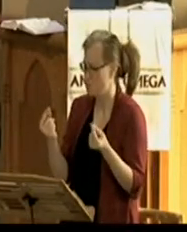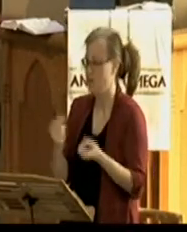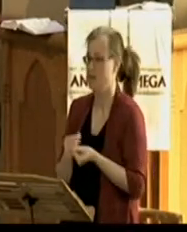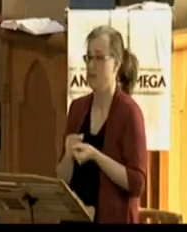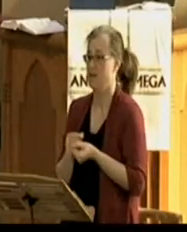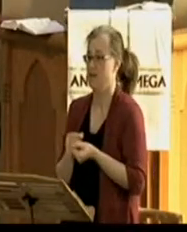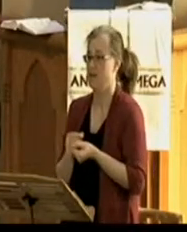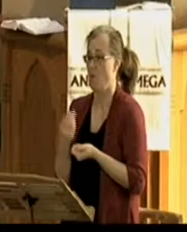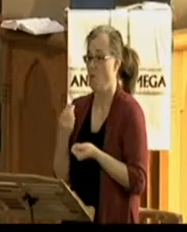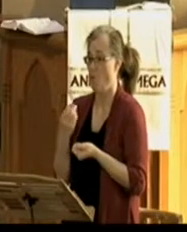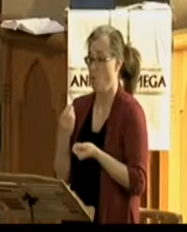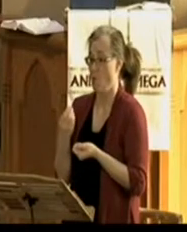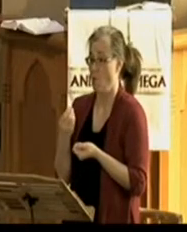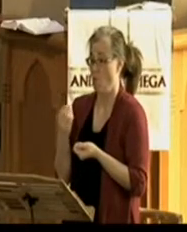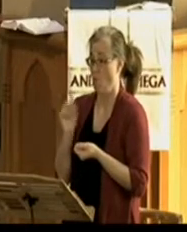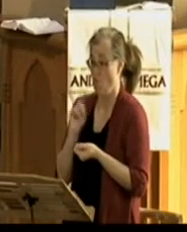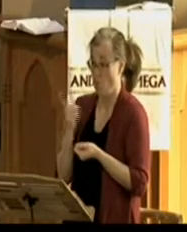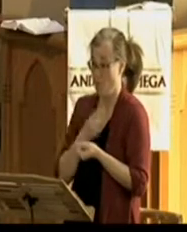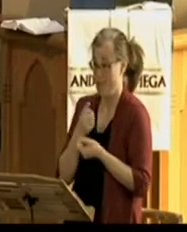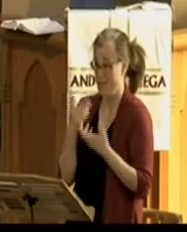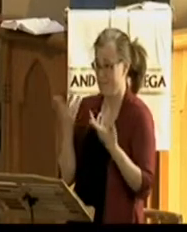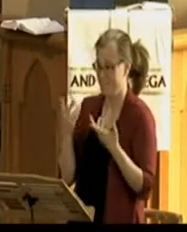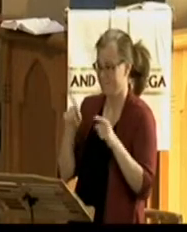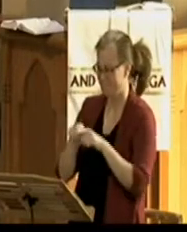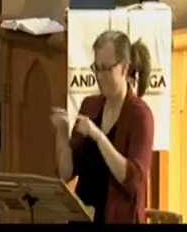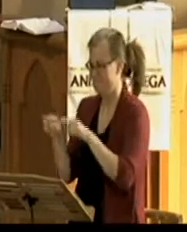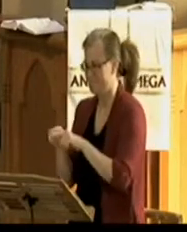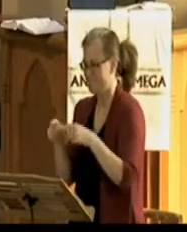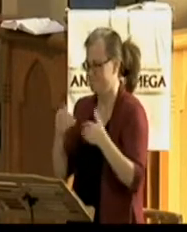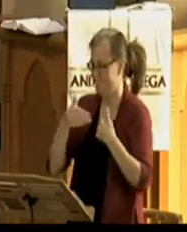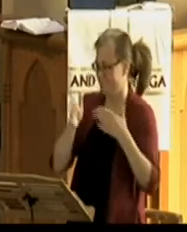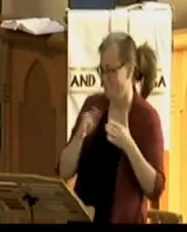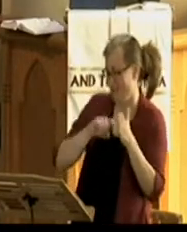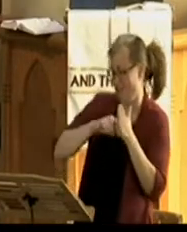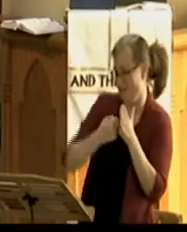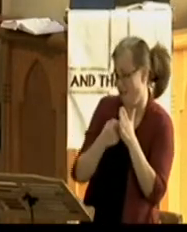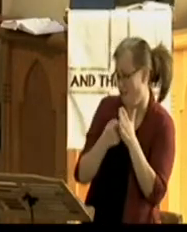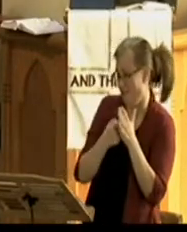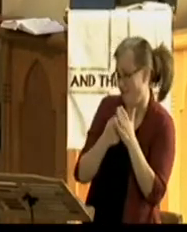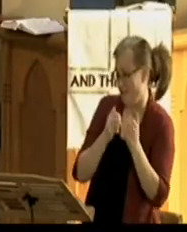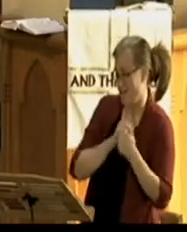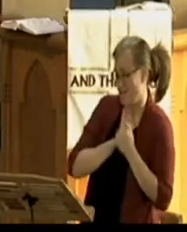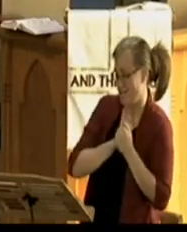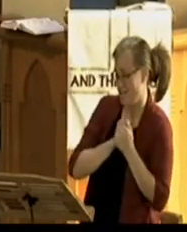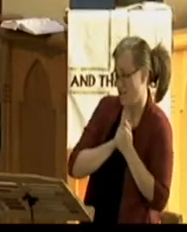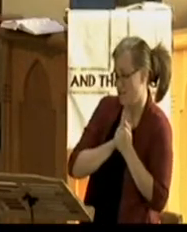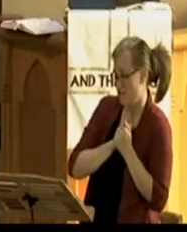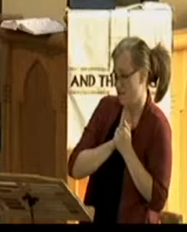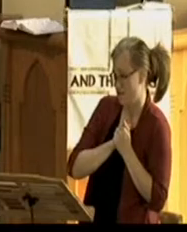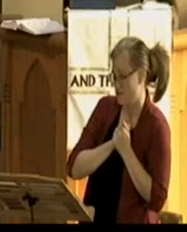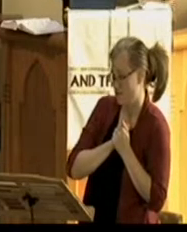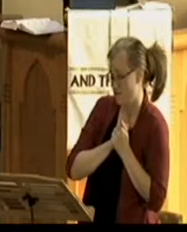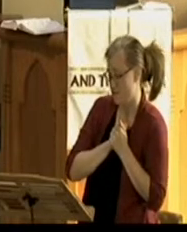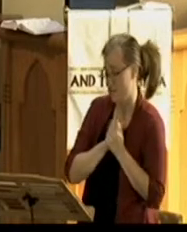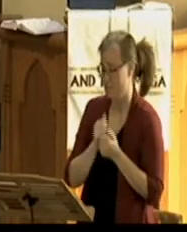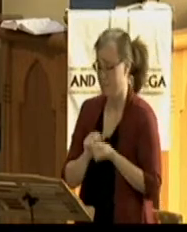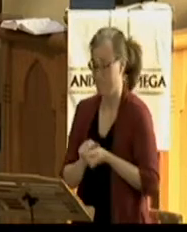I always like the story of Susanna Wesley. Susanna was the mother of John and Charles Wesley, the hymn writers. And she had many, many children.